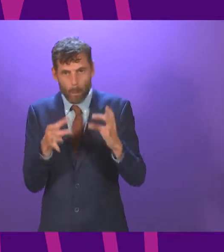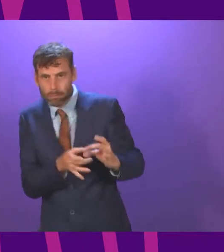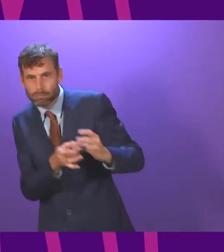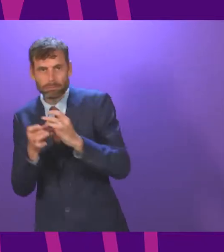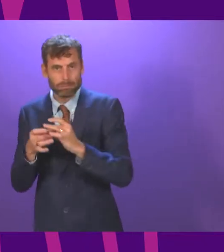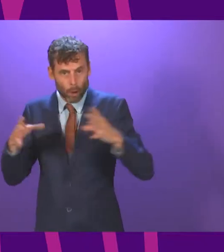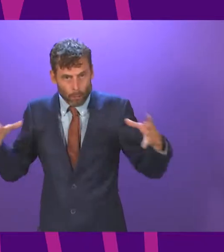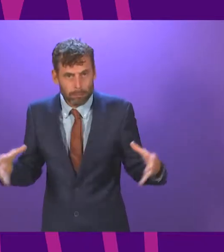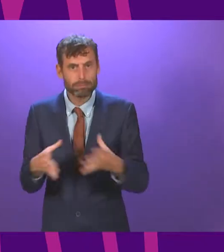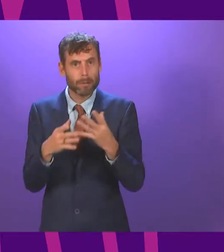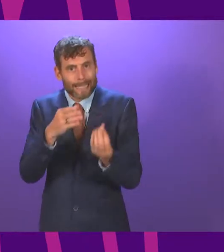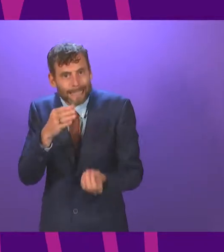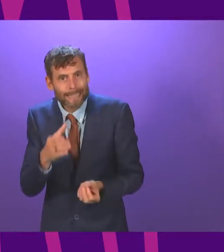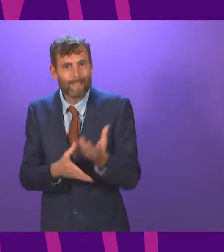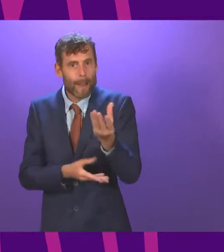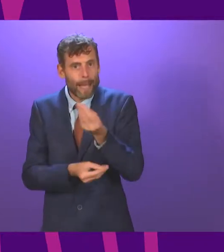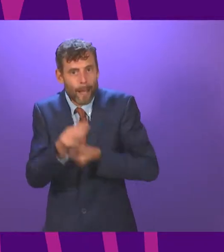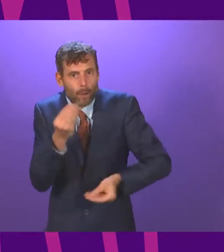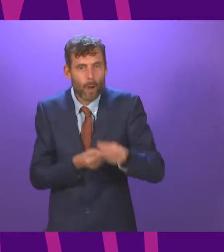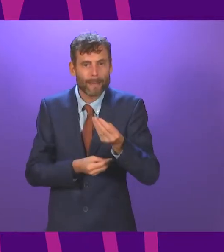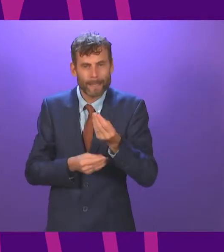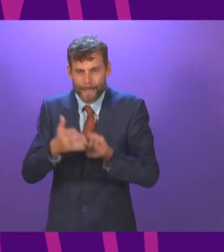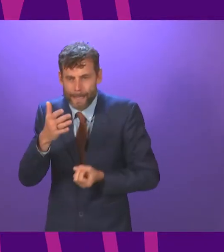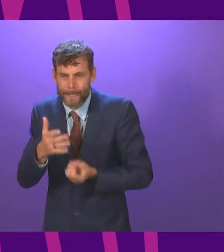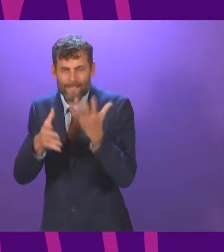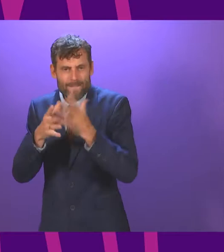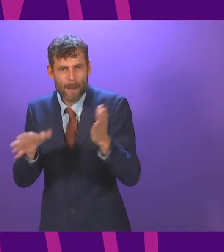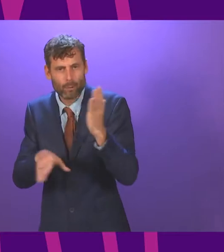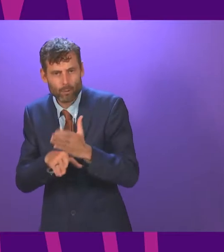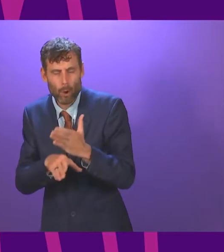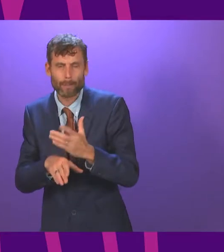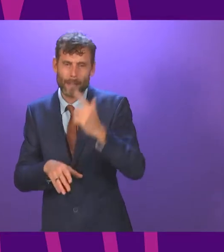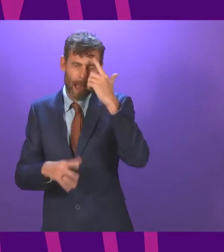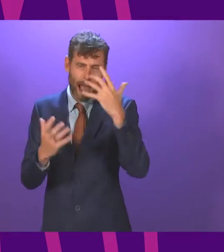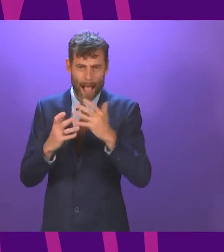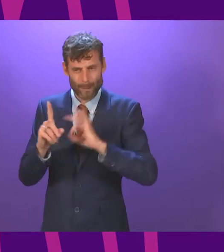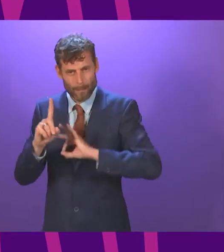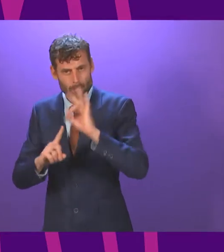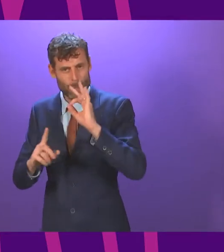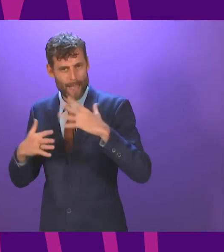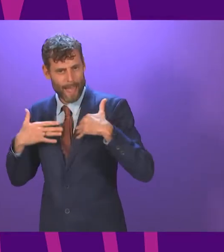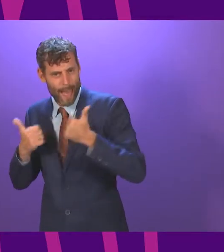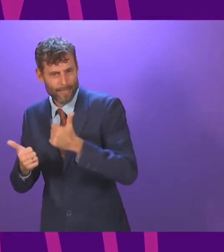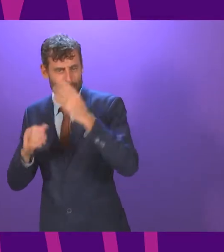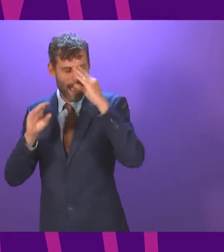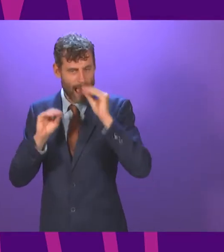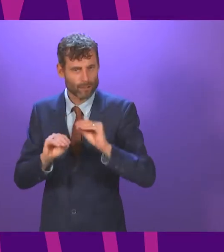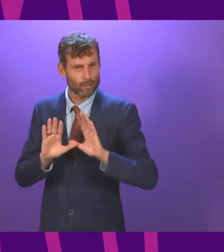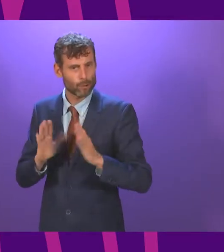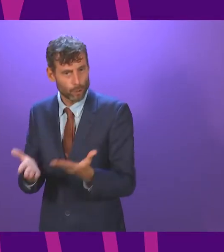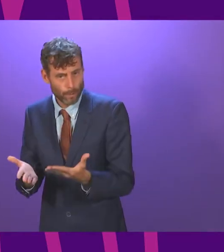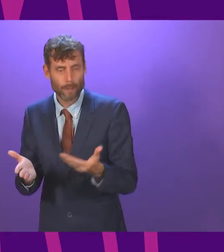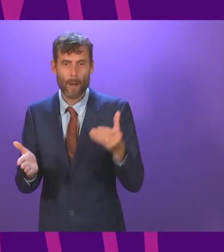to replace those that have been lost, to restore our public services such as health and education and start investing in our vital